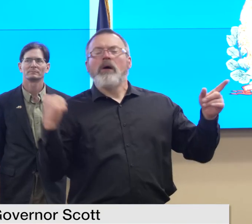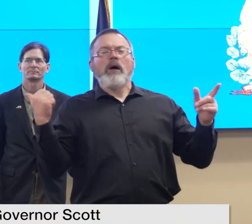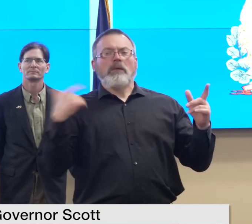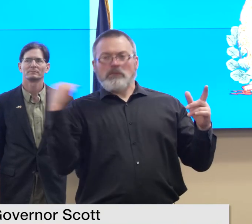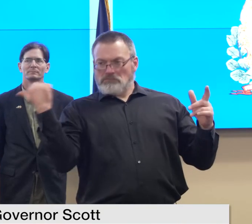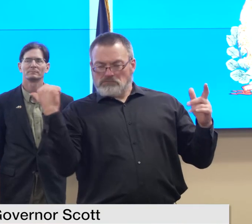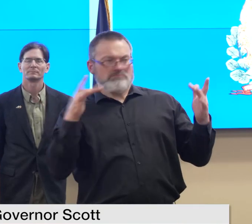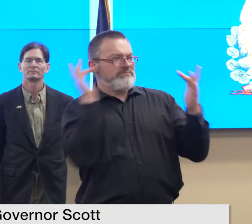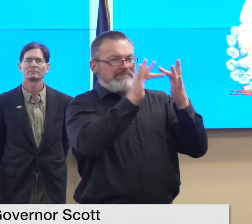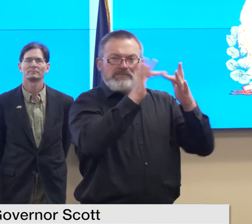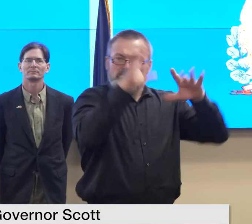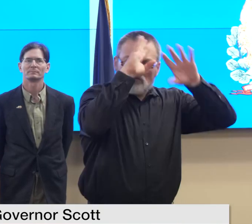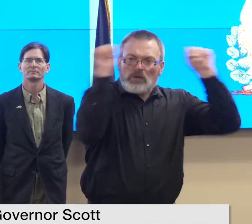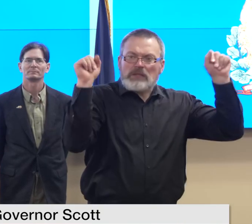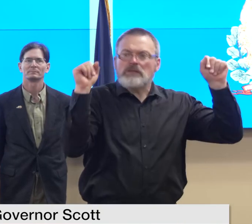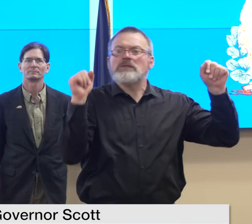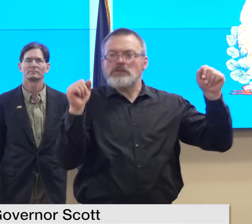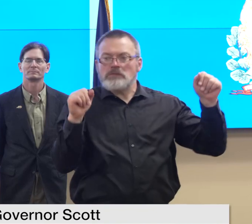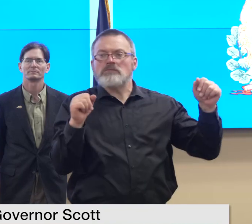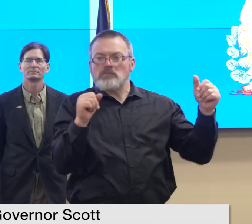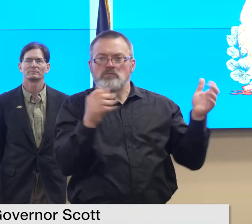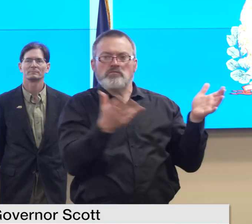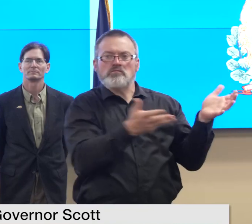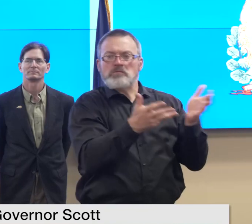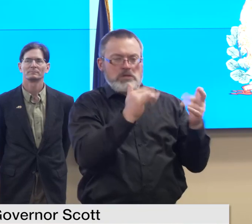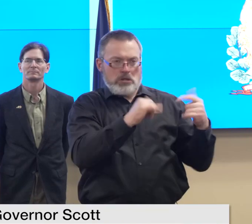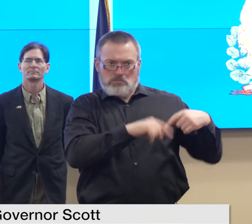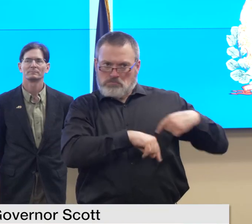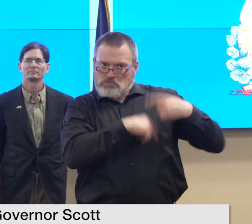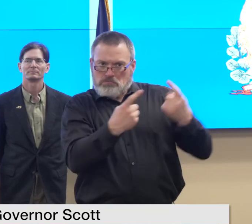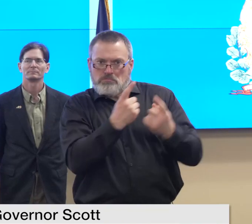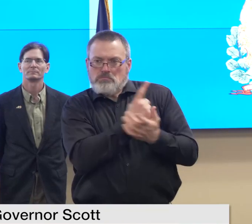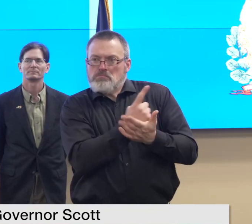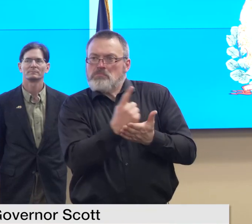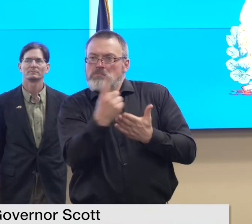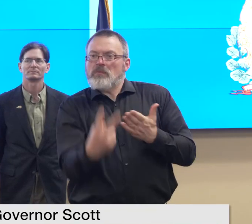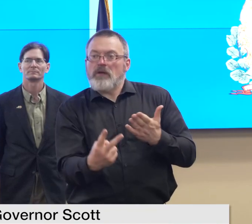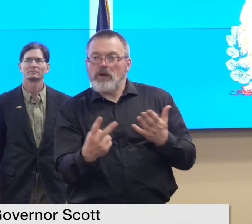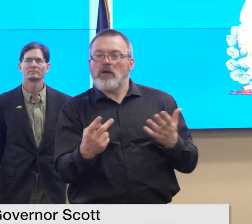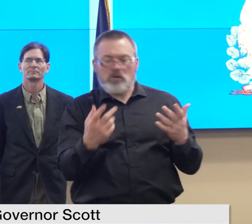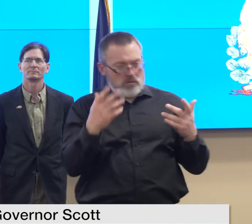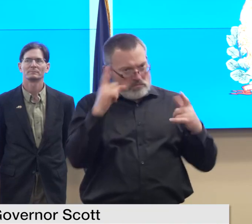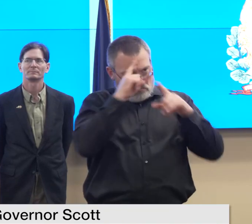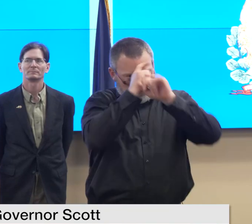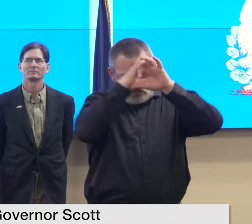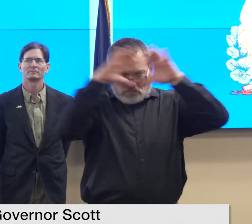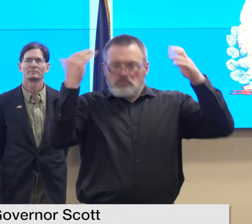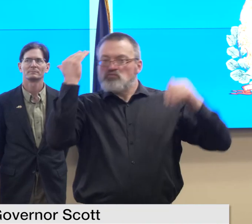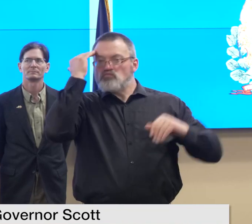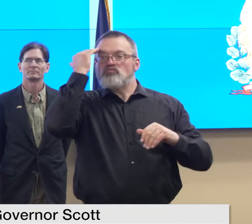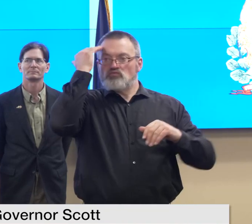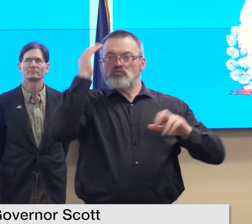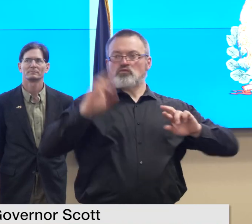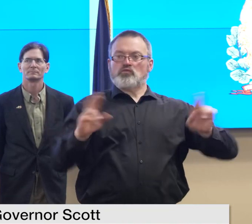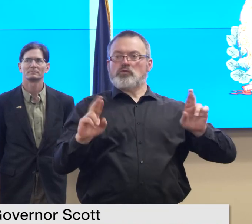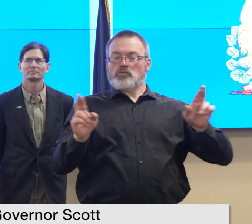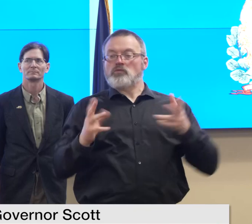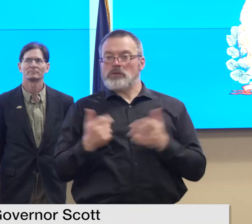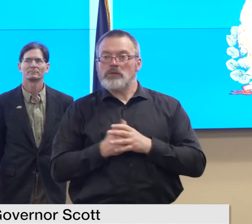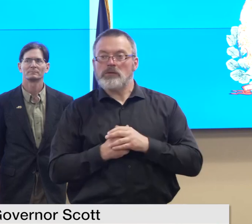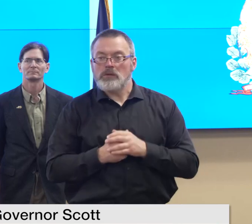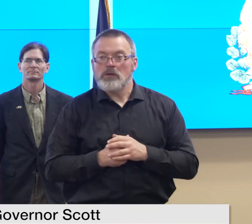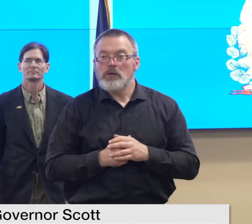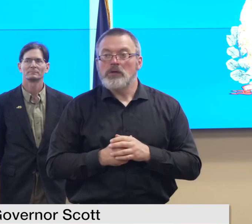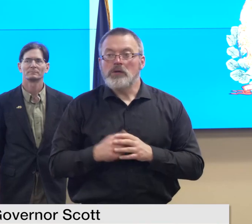points along the way in anticipation of what we're about to receive um so i i think